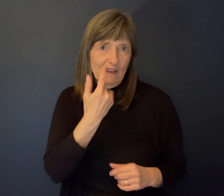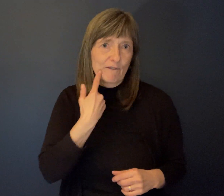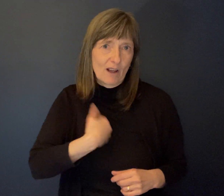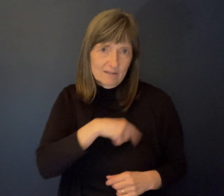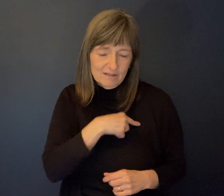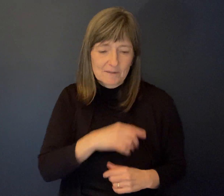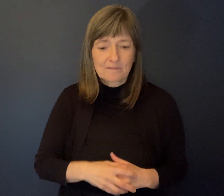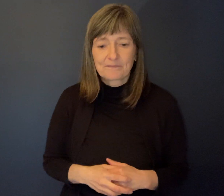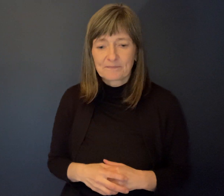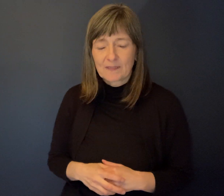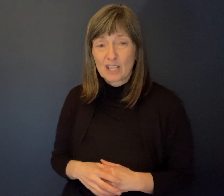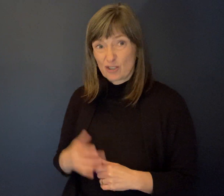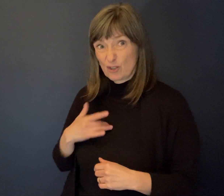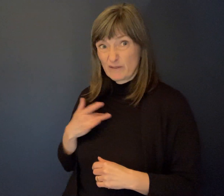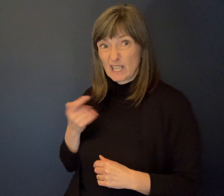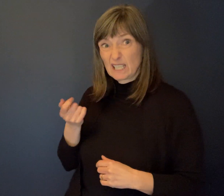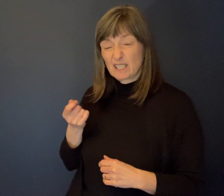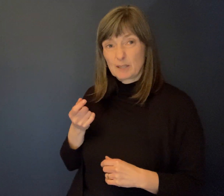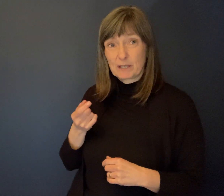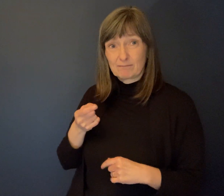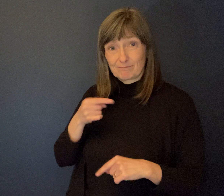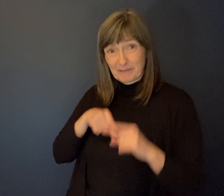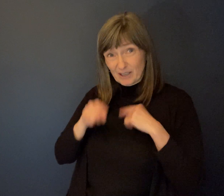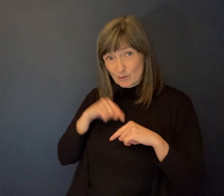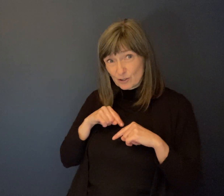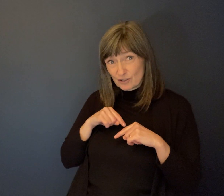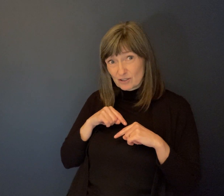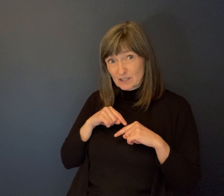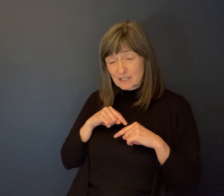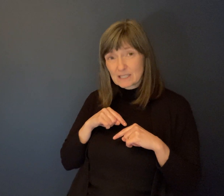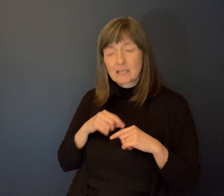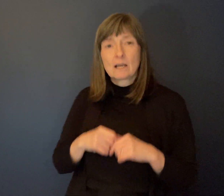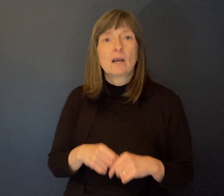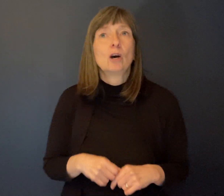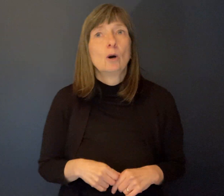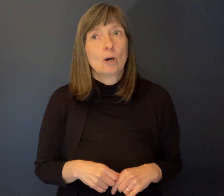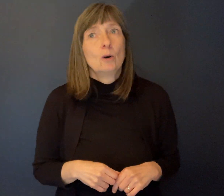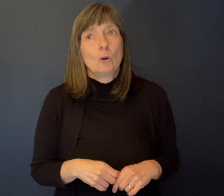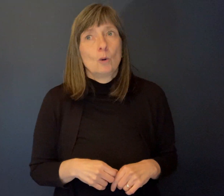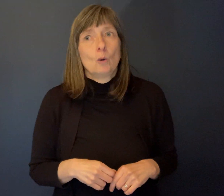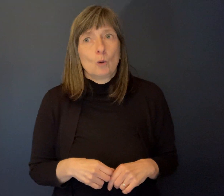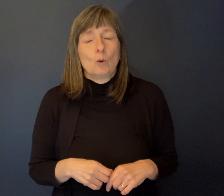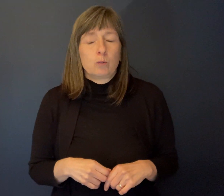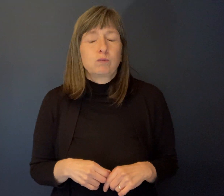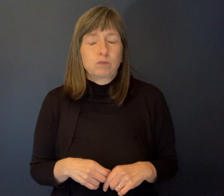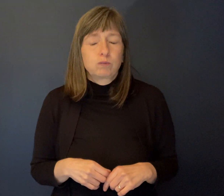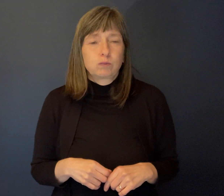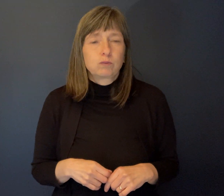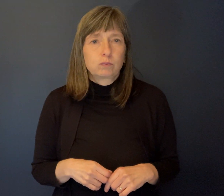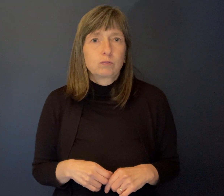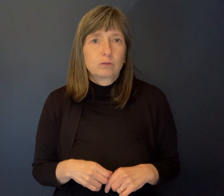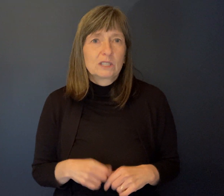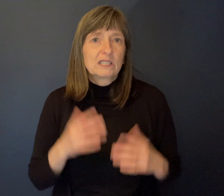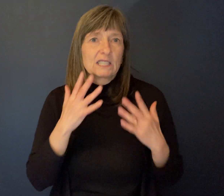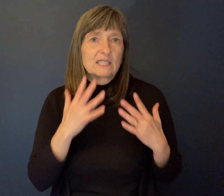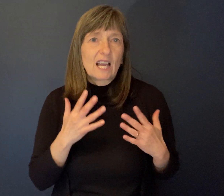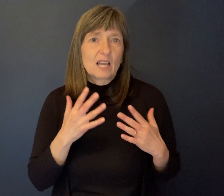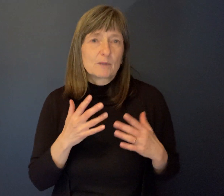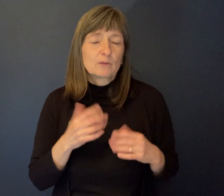of slipping back? Oh, the slipping back. Yes. We've done, sadly we've done too much